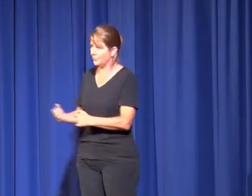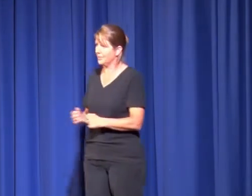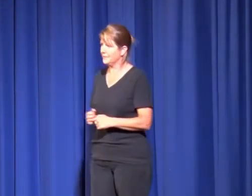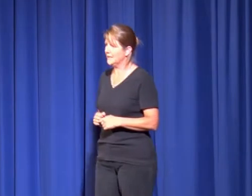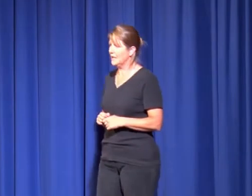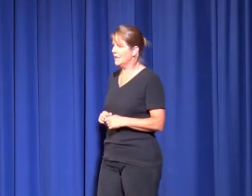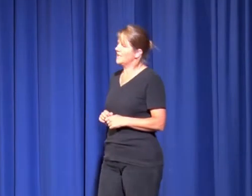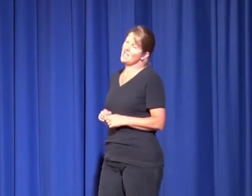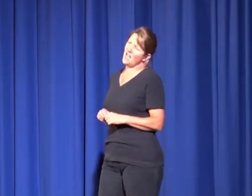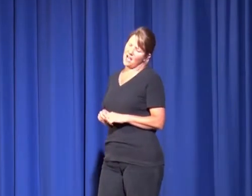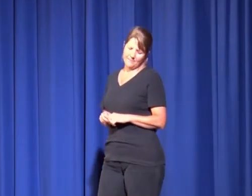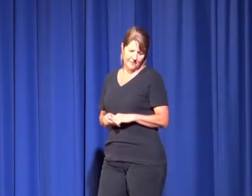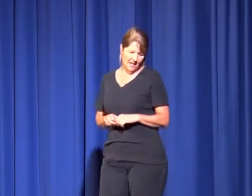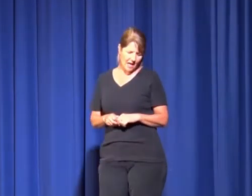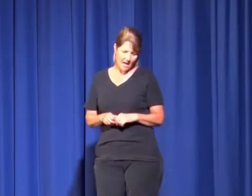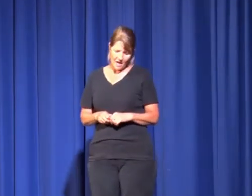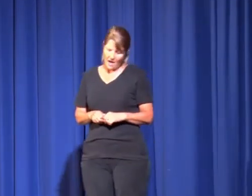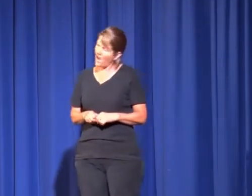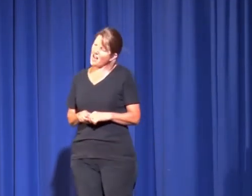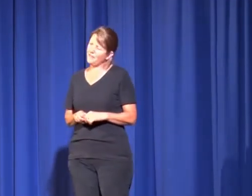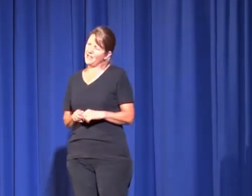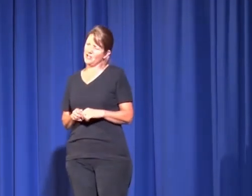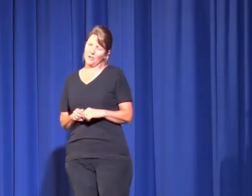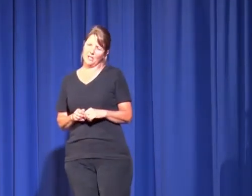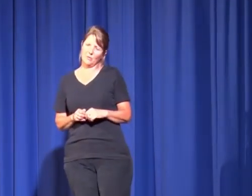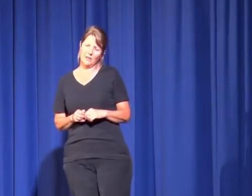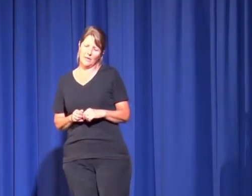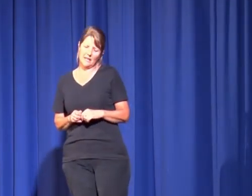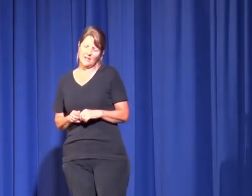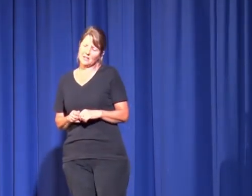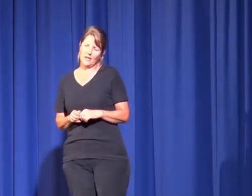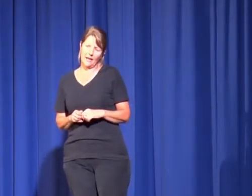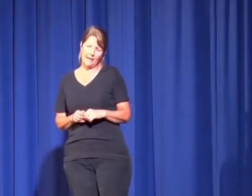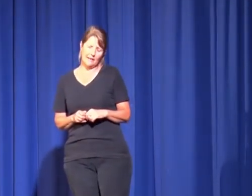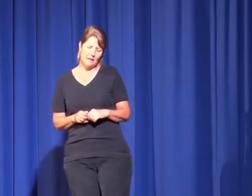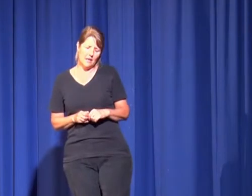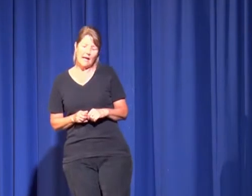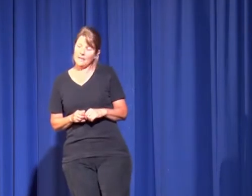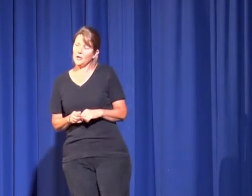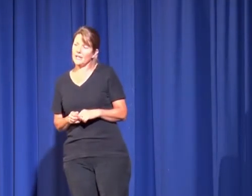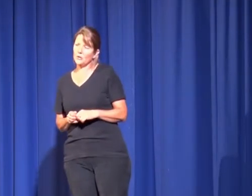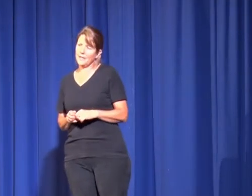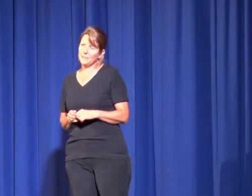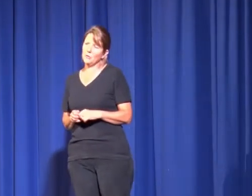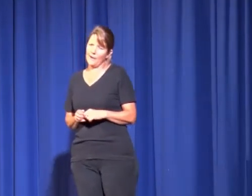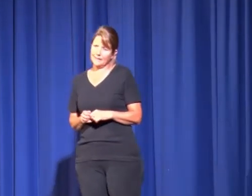help you. Yeah, yeah. I figured you weren't going to run away. That's okay. And if you can help, that'd be great.